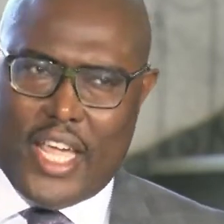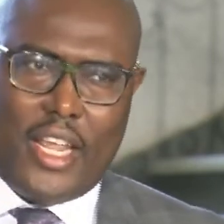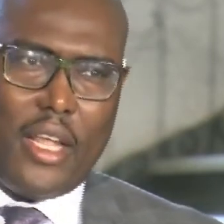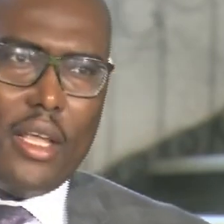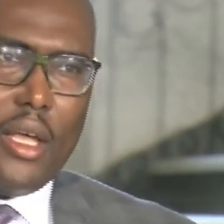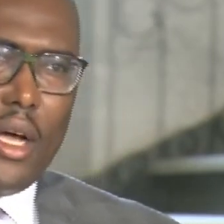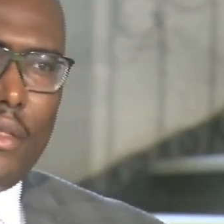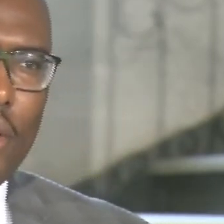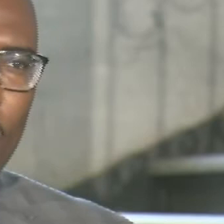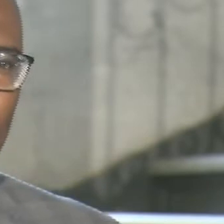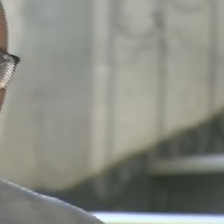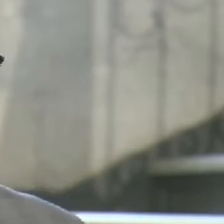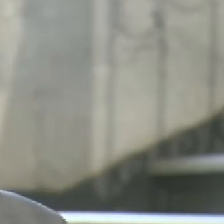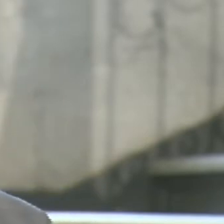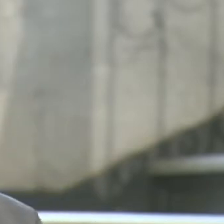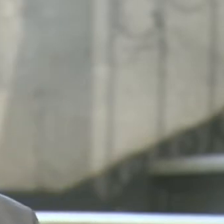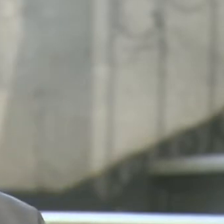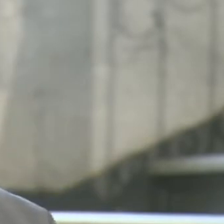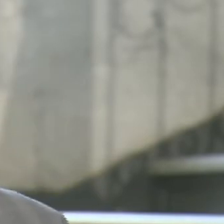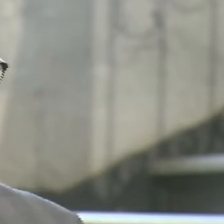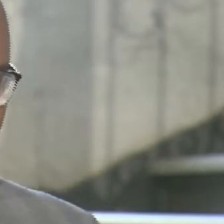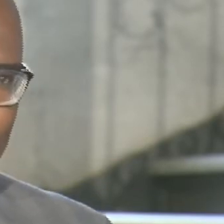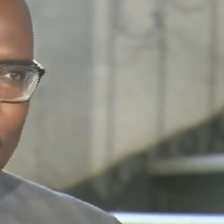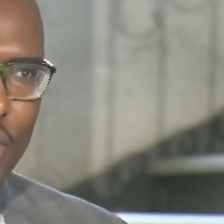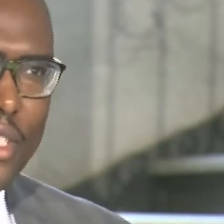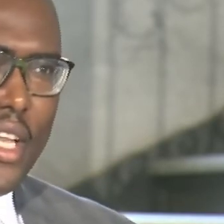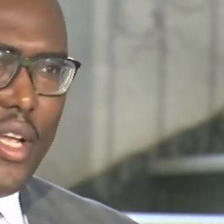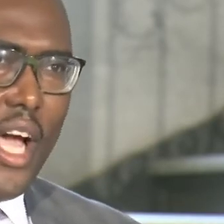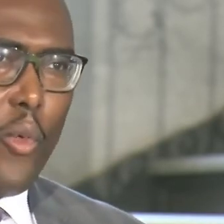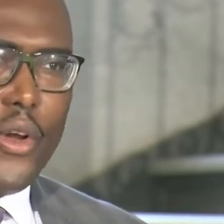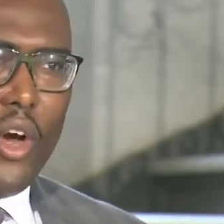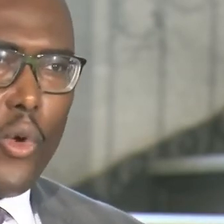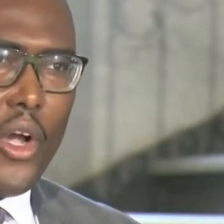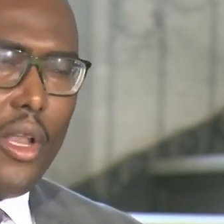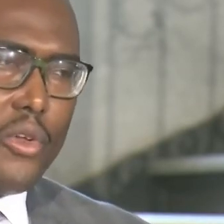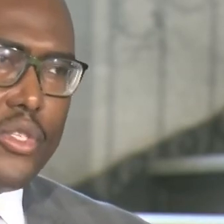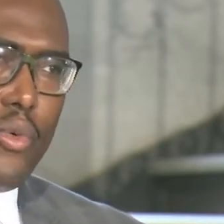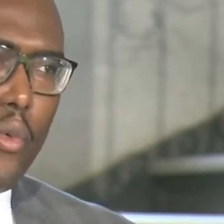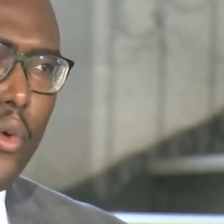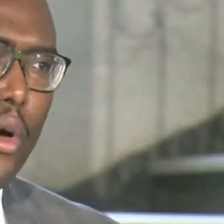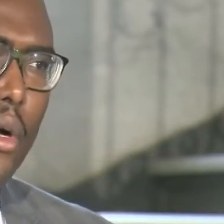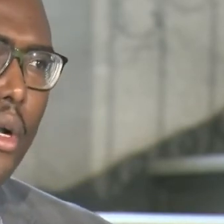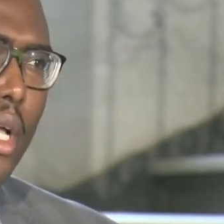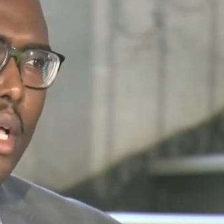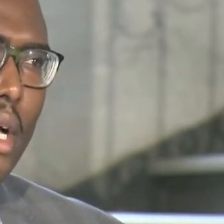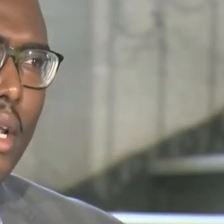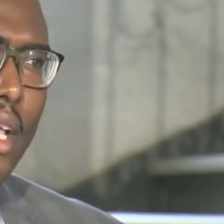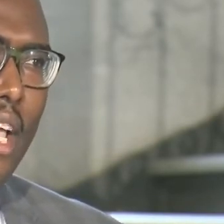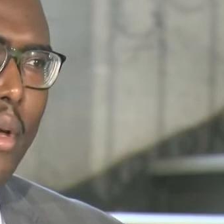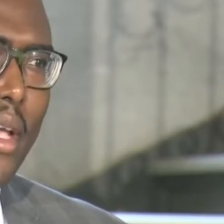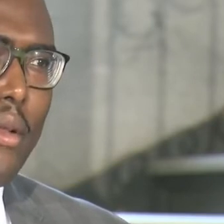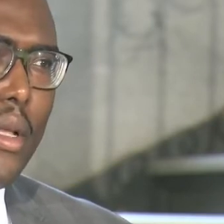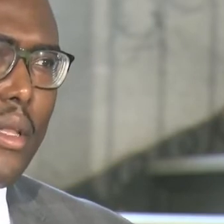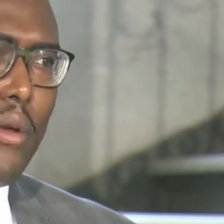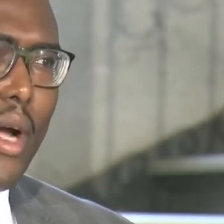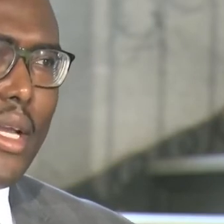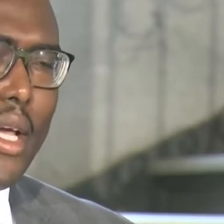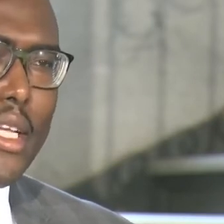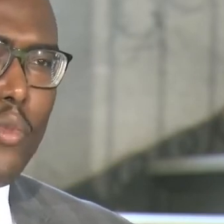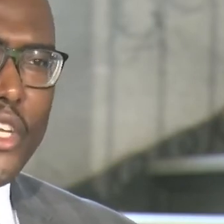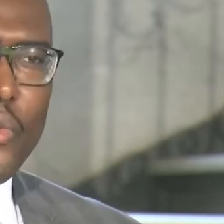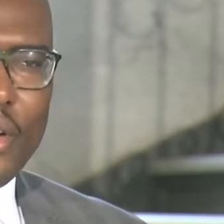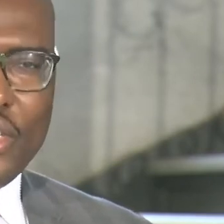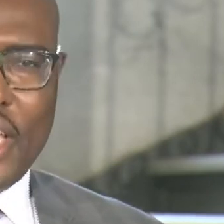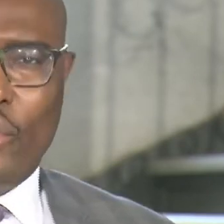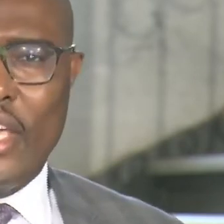understanding the criminal background here in our city and understanding how we're nowhere close to where we were in the game banking in Little Rock